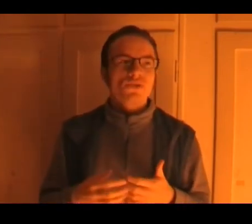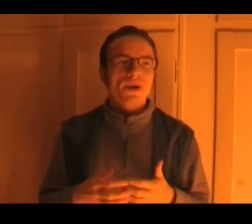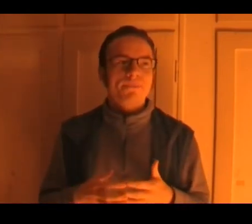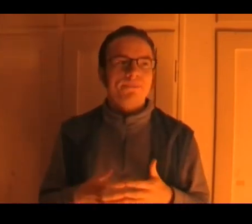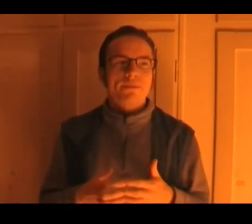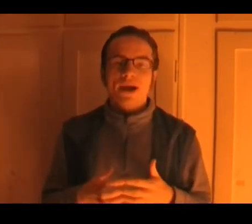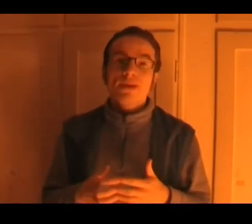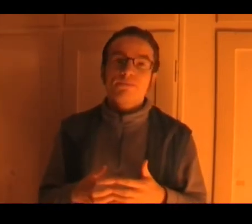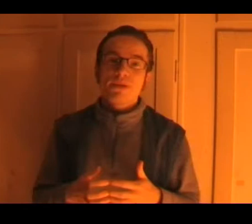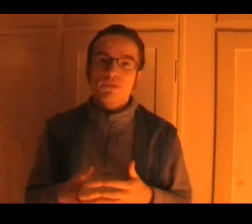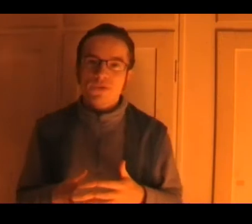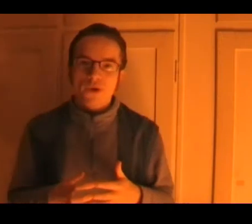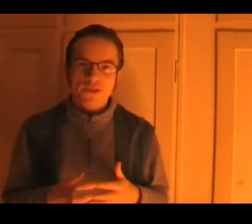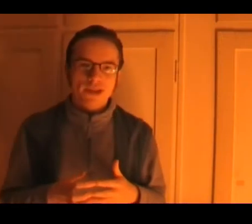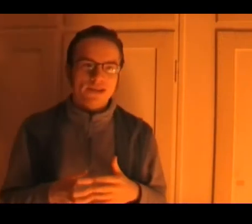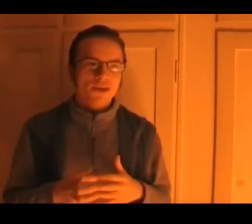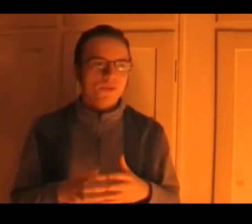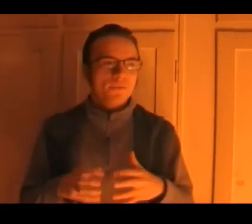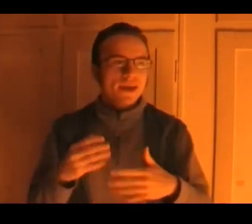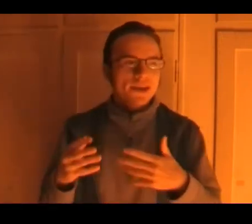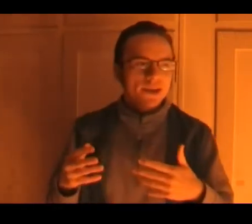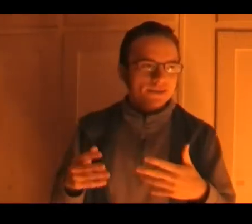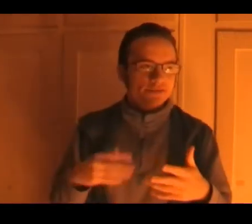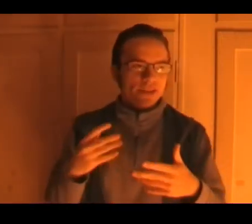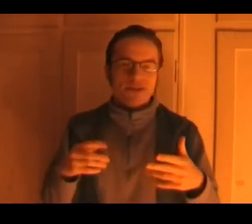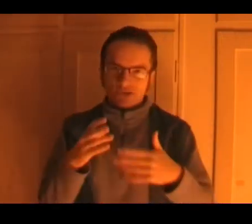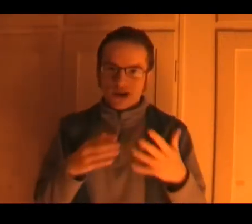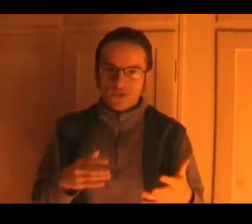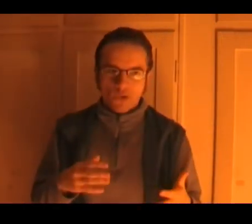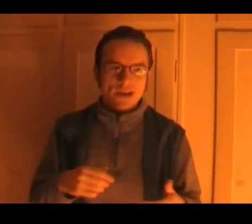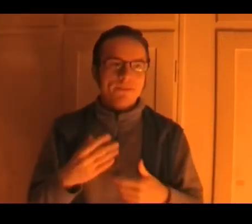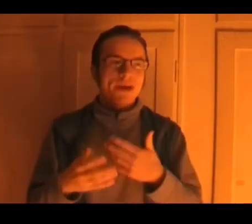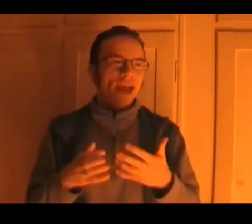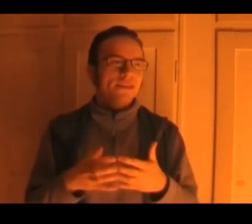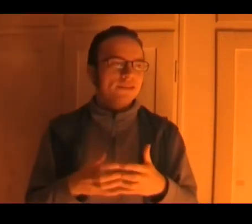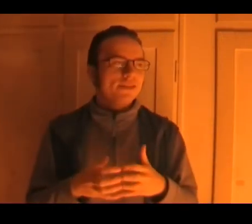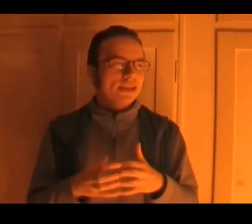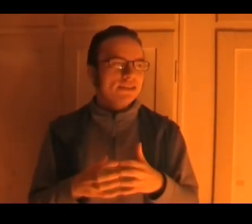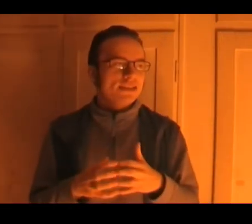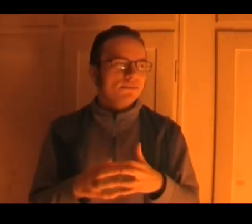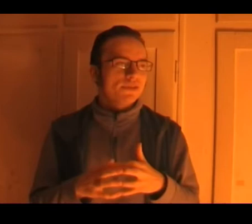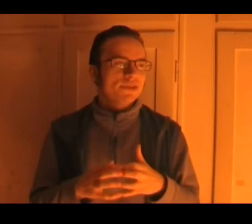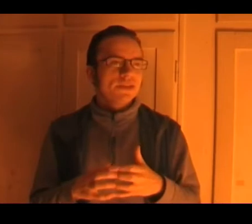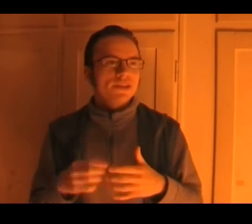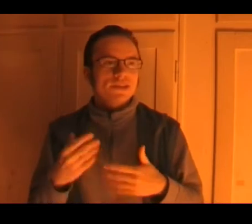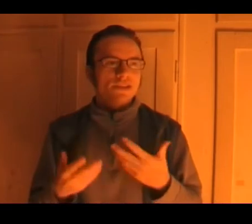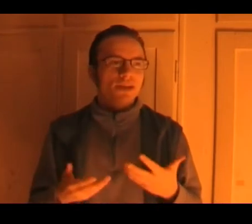um i mean people thought that you know they they tried to avoid him and he seemed you know